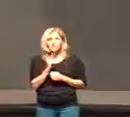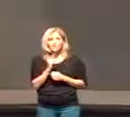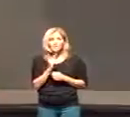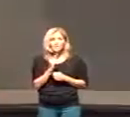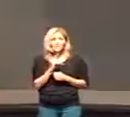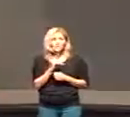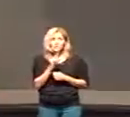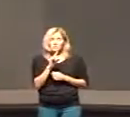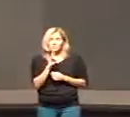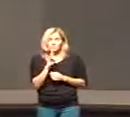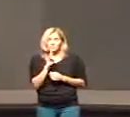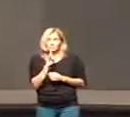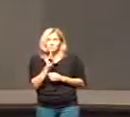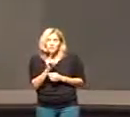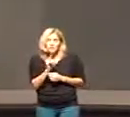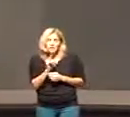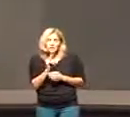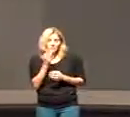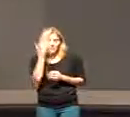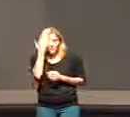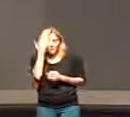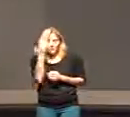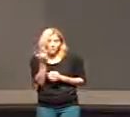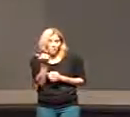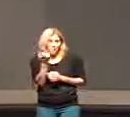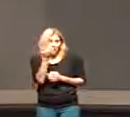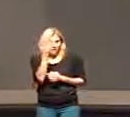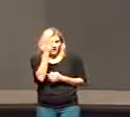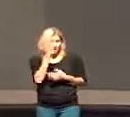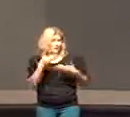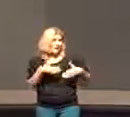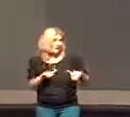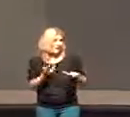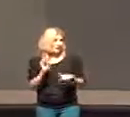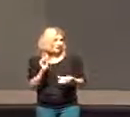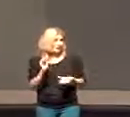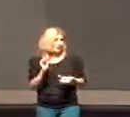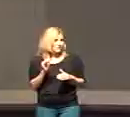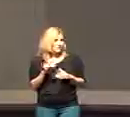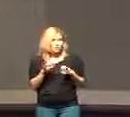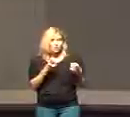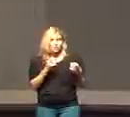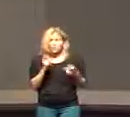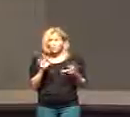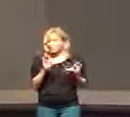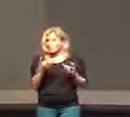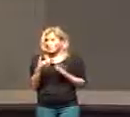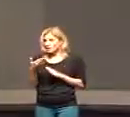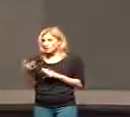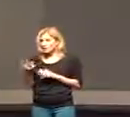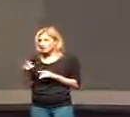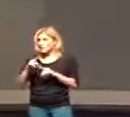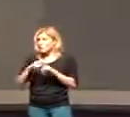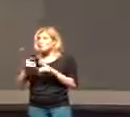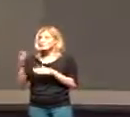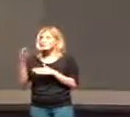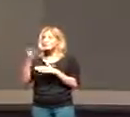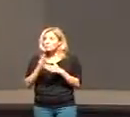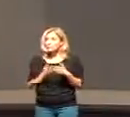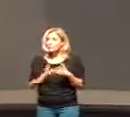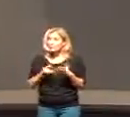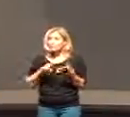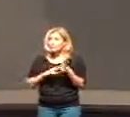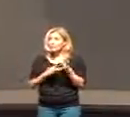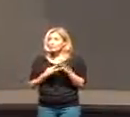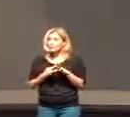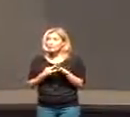convinced we rarely will see why sometimes God allows us directs us to go in this direction but it's part of what